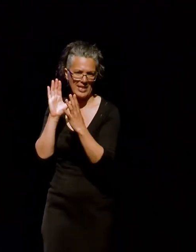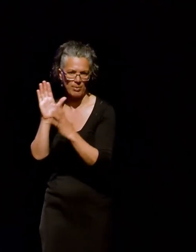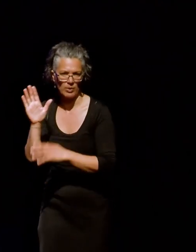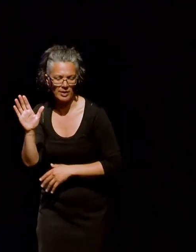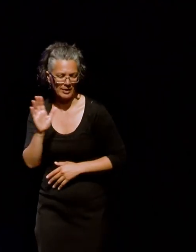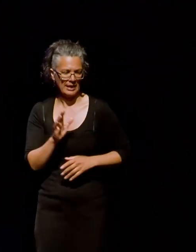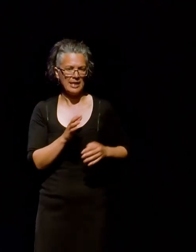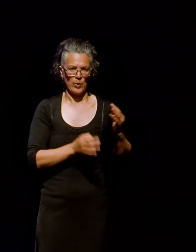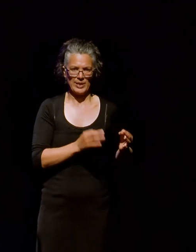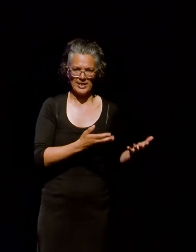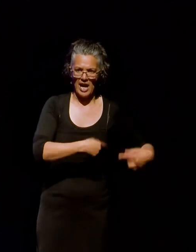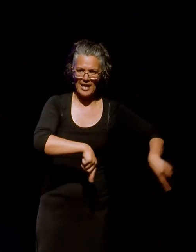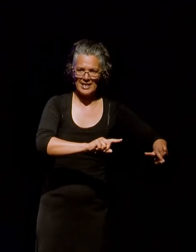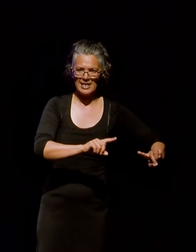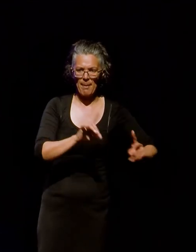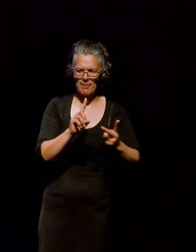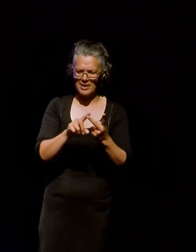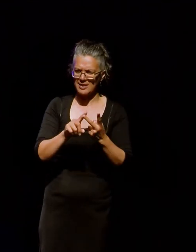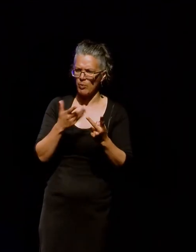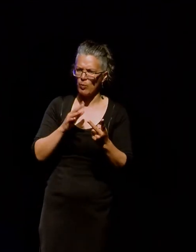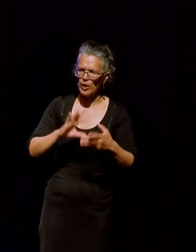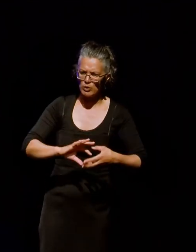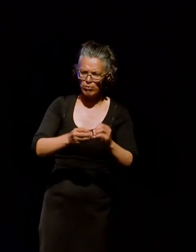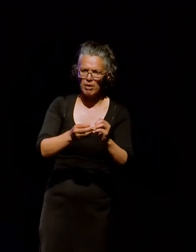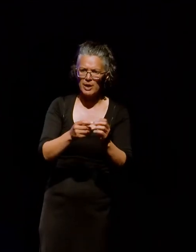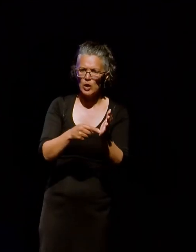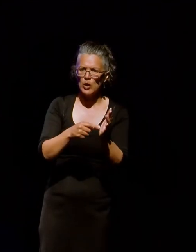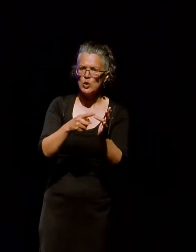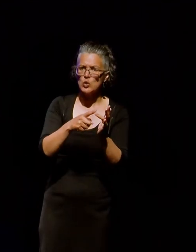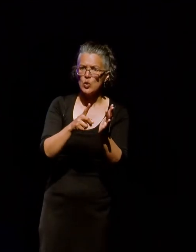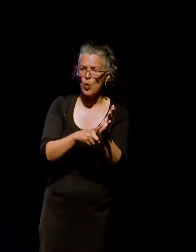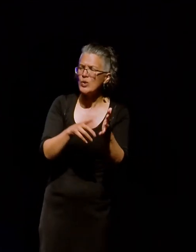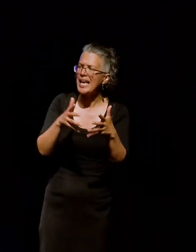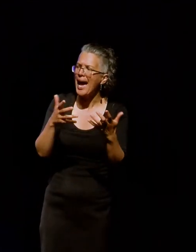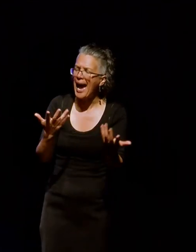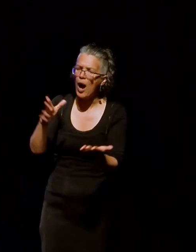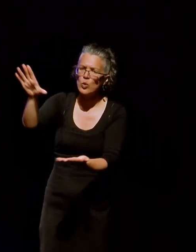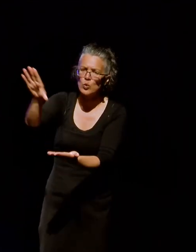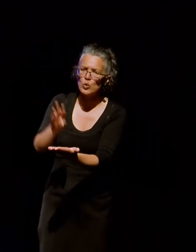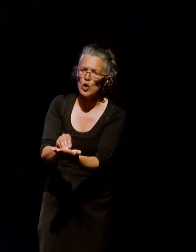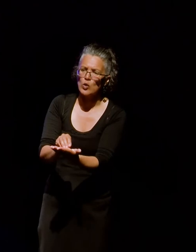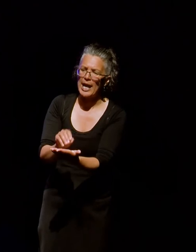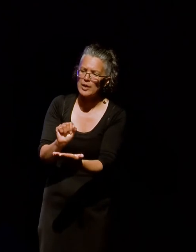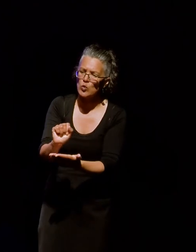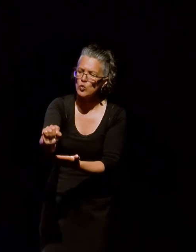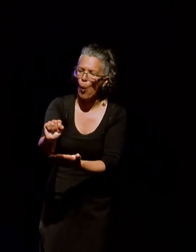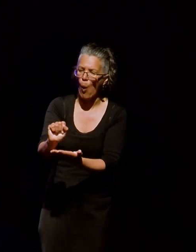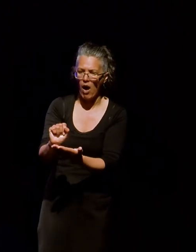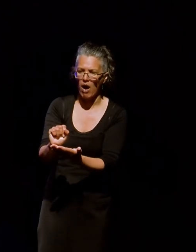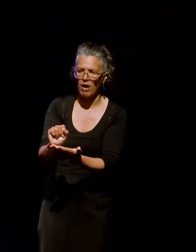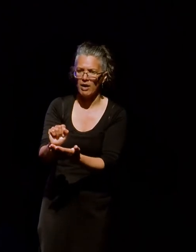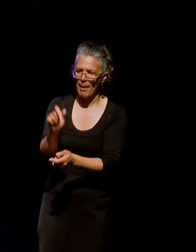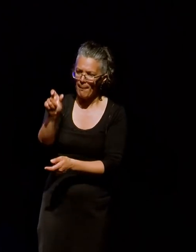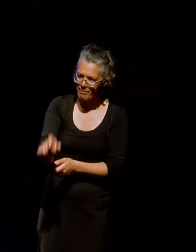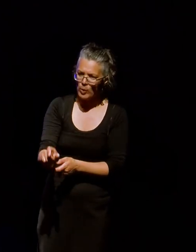but we also wanted to give people some tools and some information about how they could actually download a copy of their material and care for it as their own